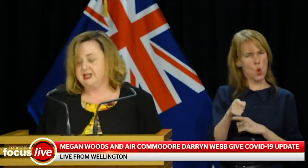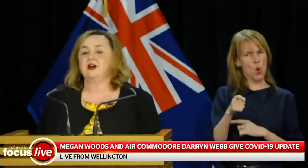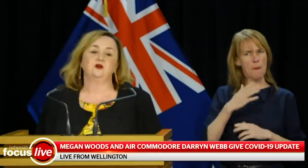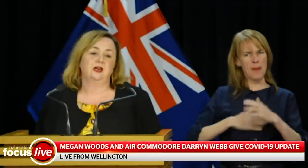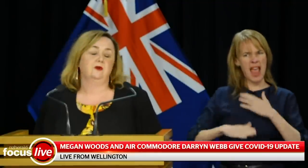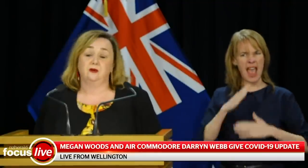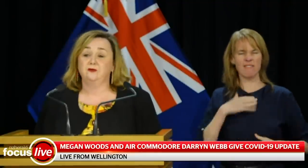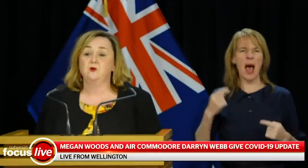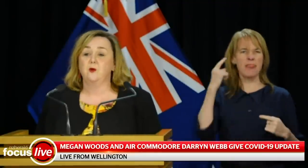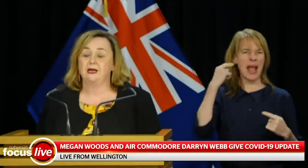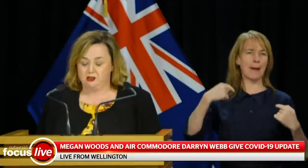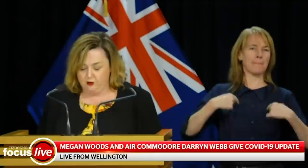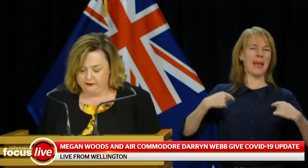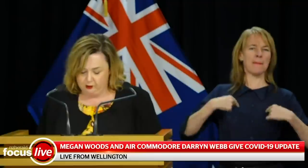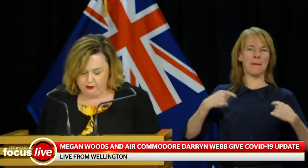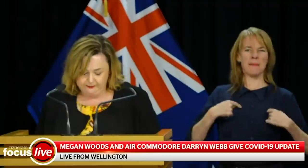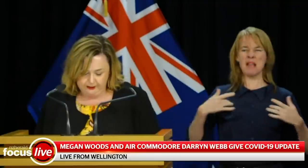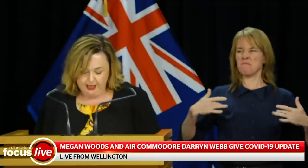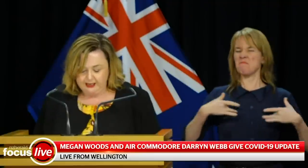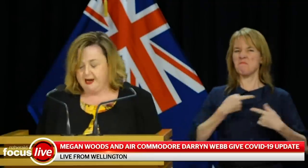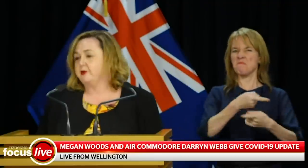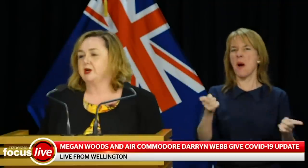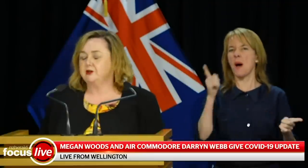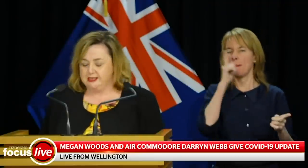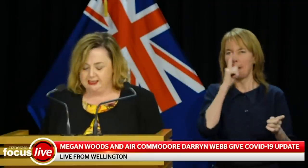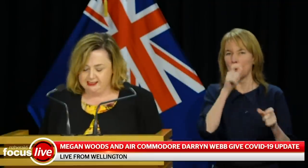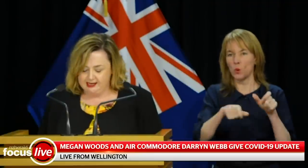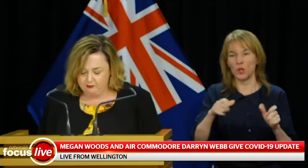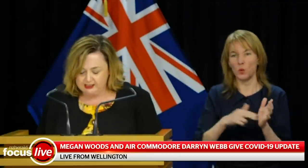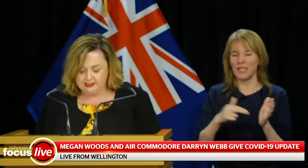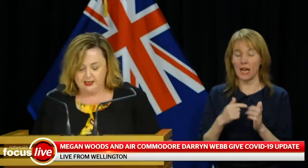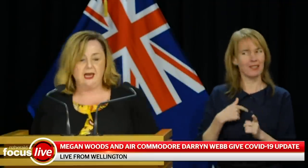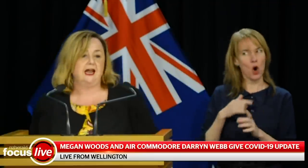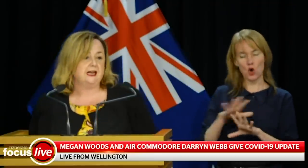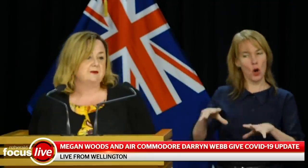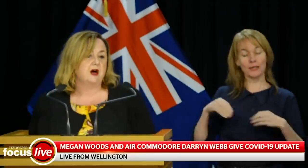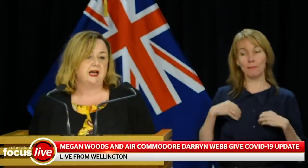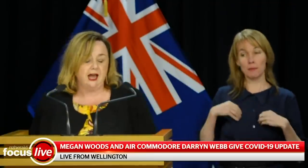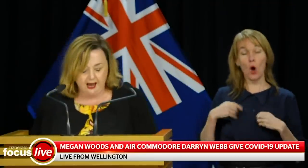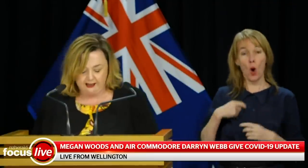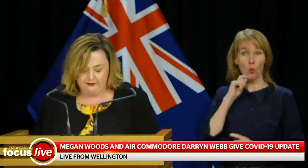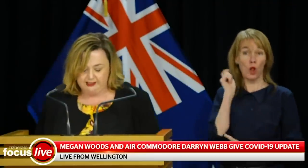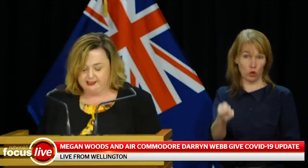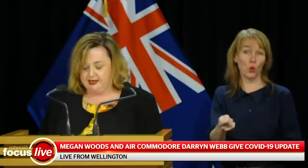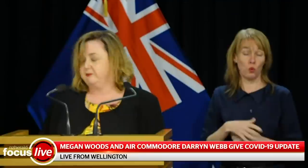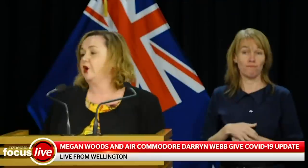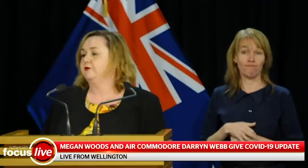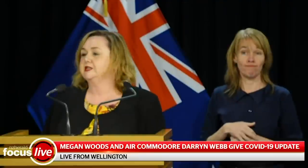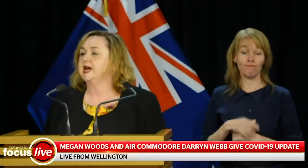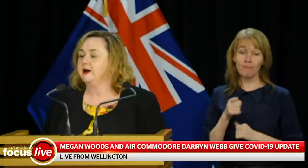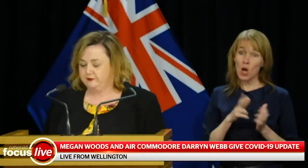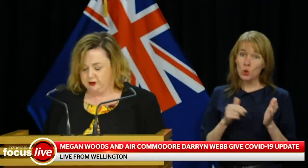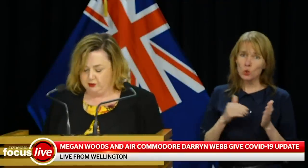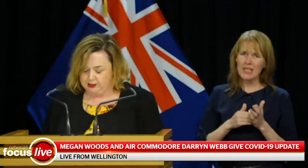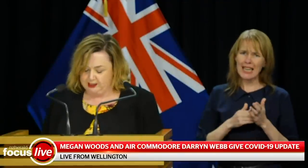we will come down on them with the full weight of the law. They are putting New Zealanders at risk and undermining our efforts to keep